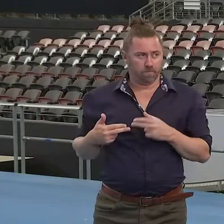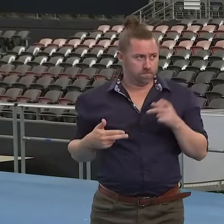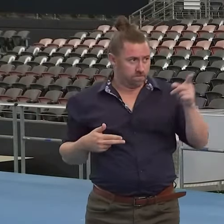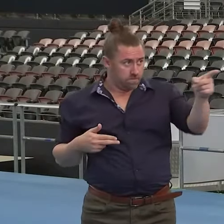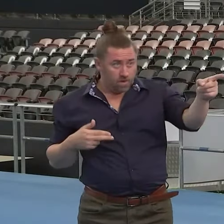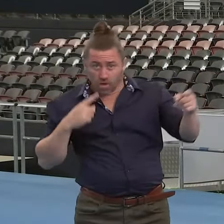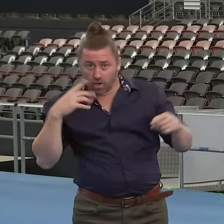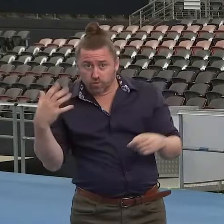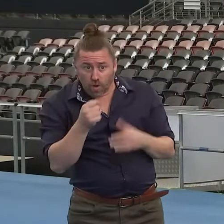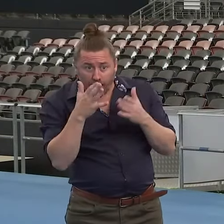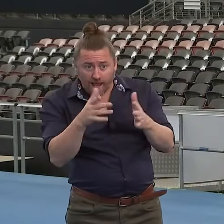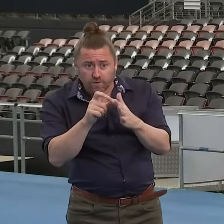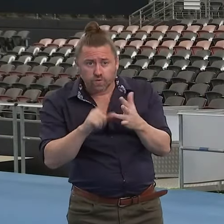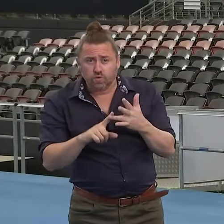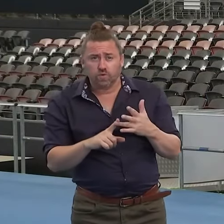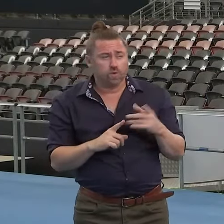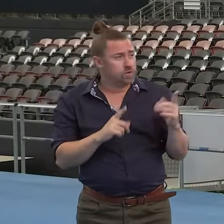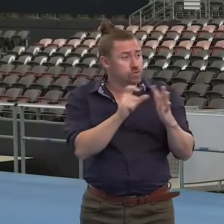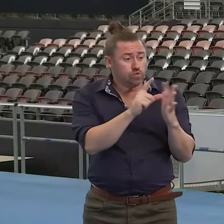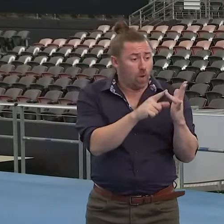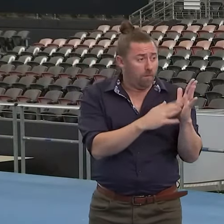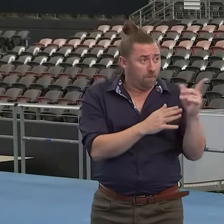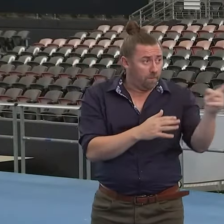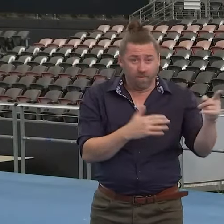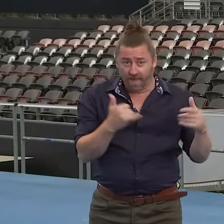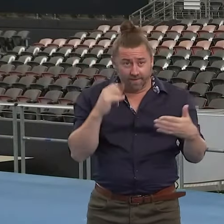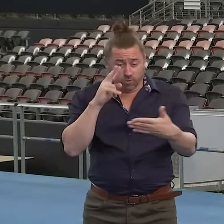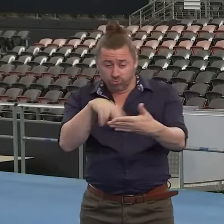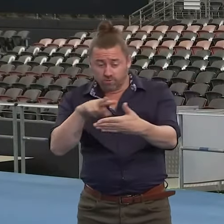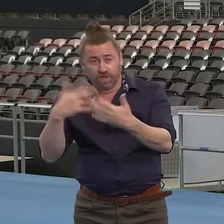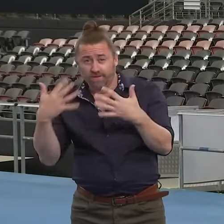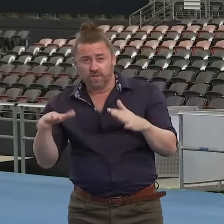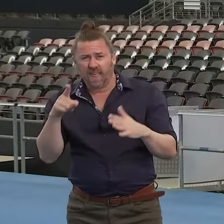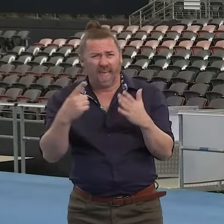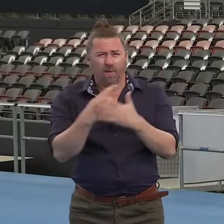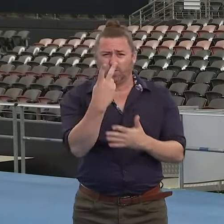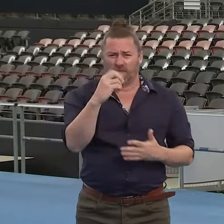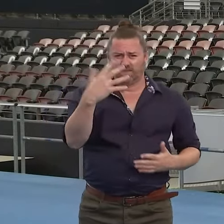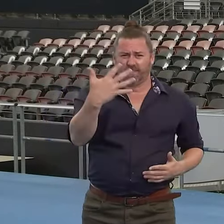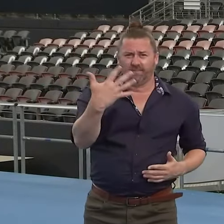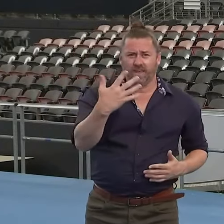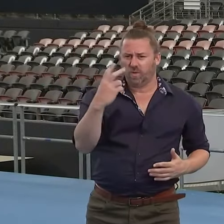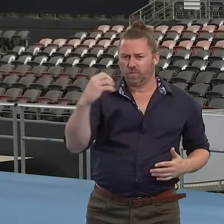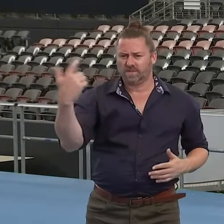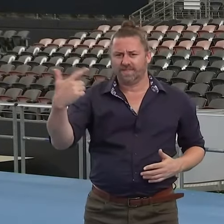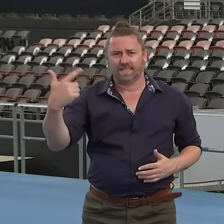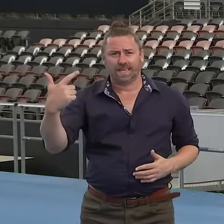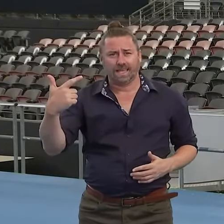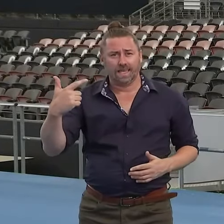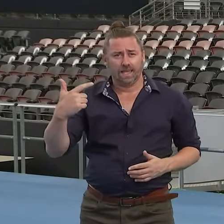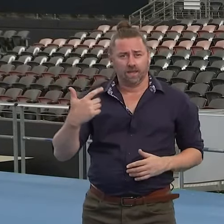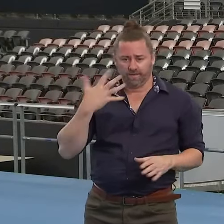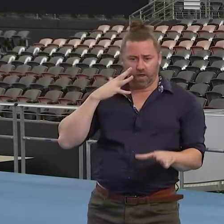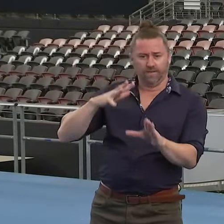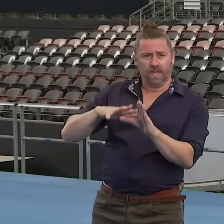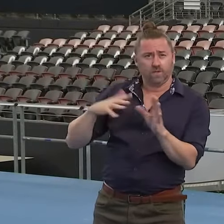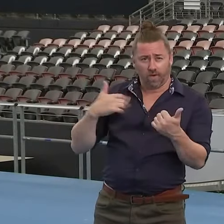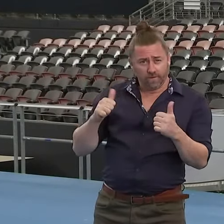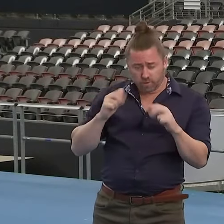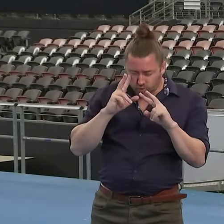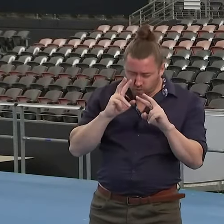It was all examined, Dominique. This all happened in 2015, 2017. It has all been examined.